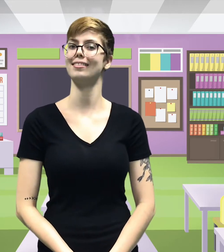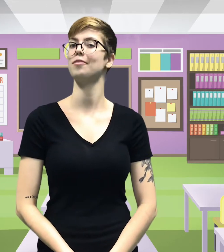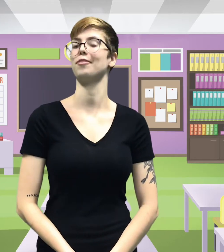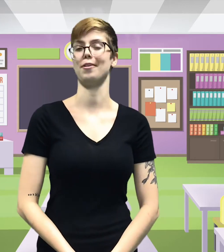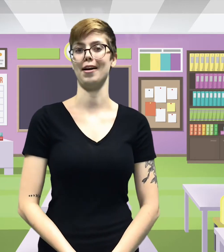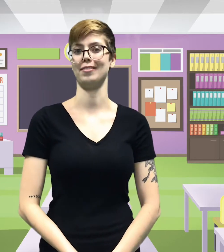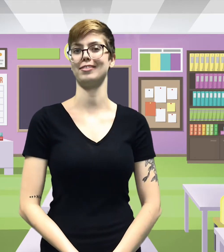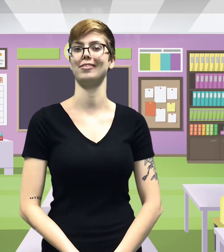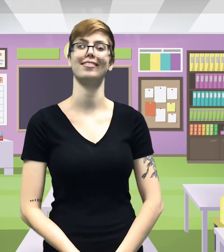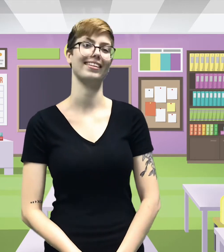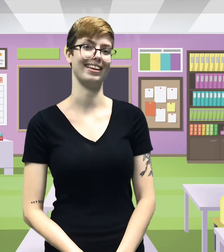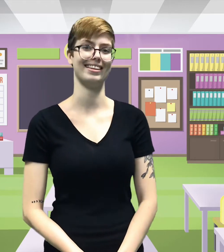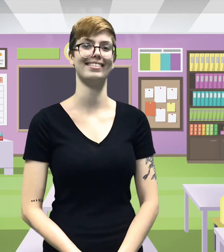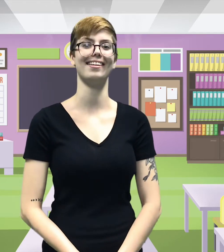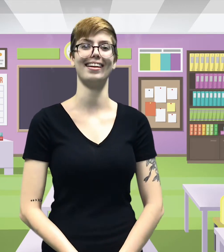for around school. Let's get started.